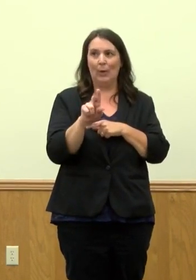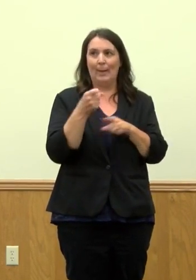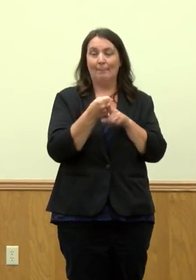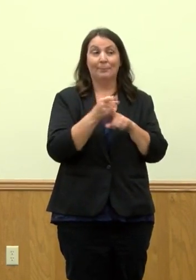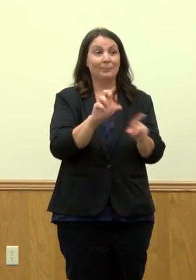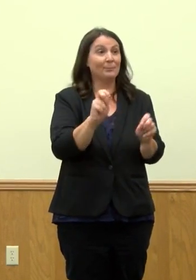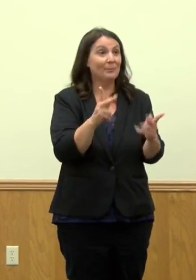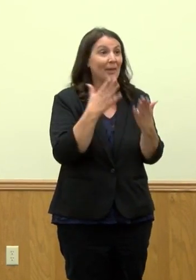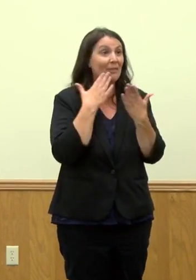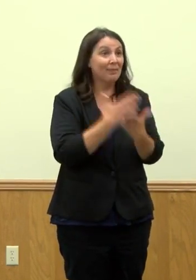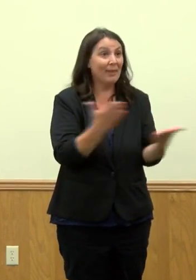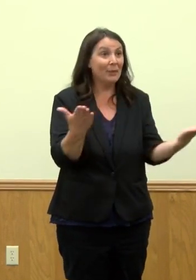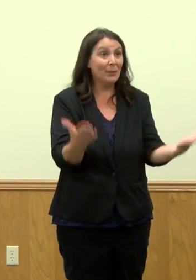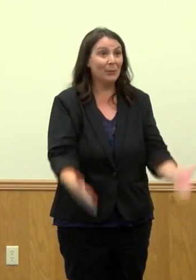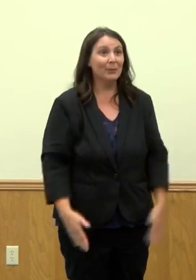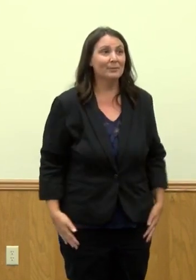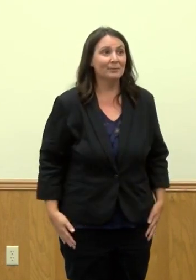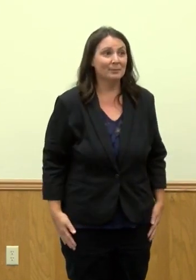Well, thank you, everyone.